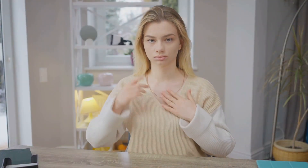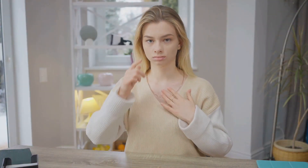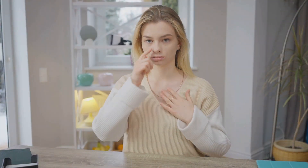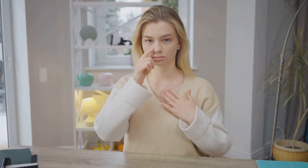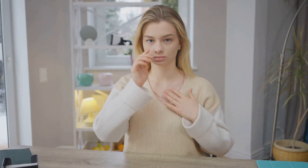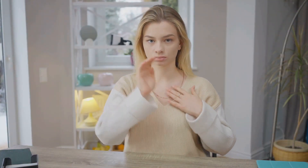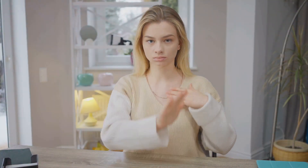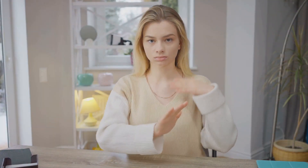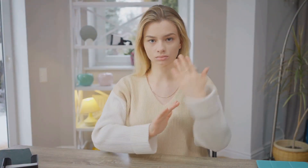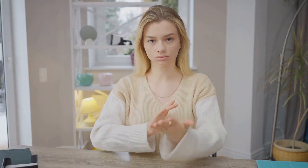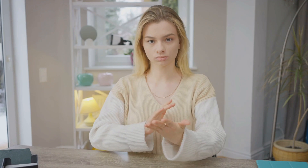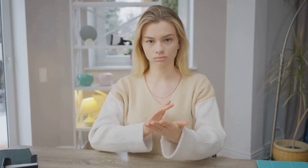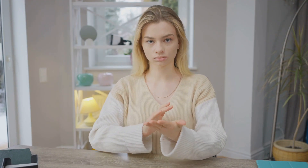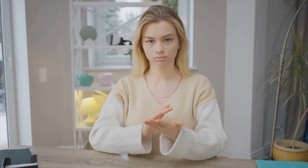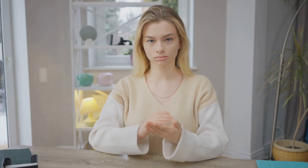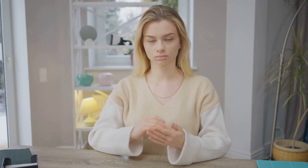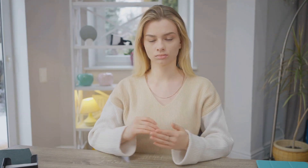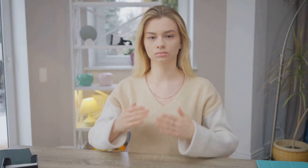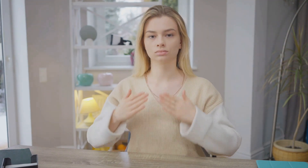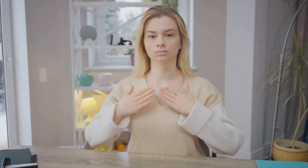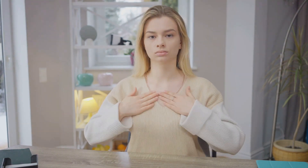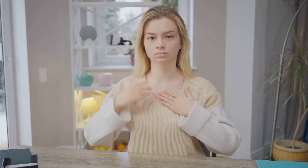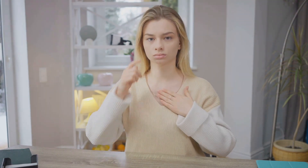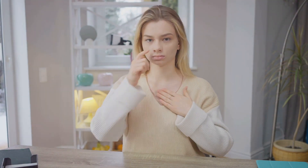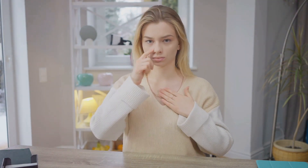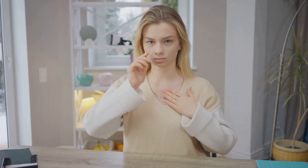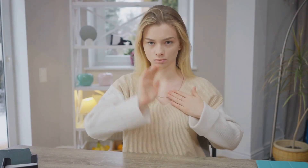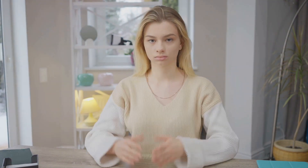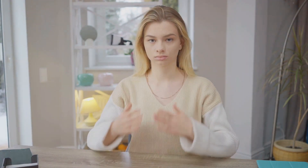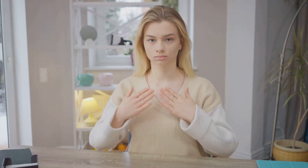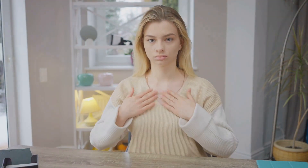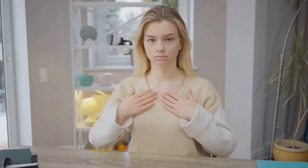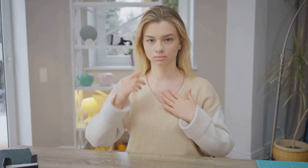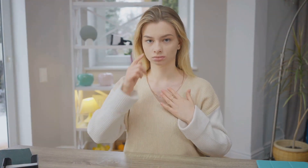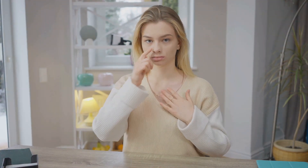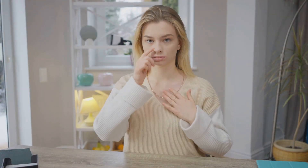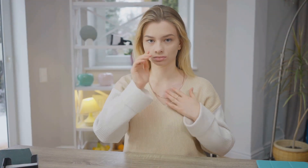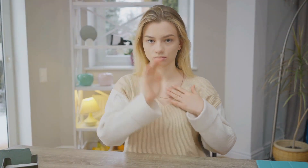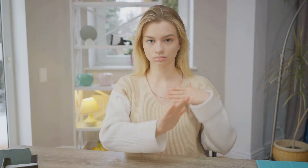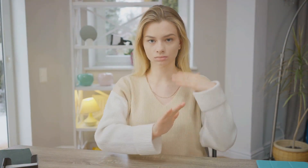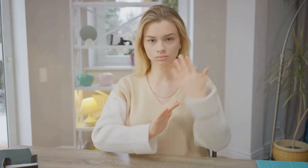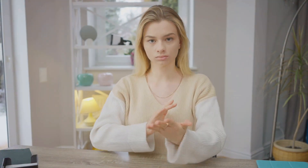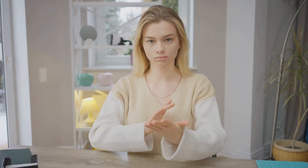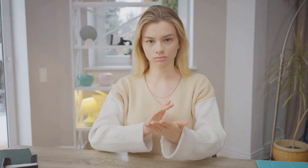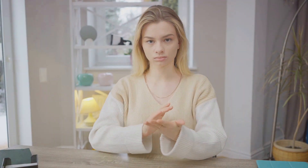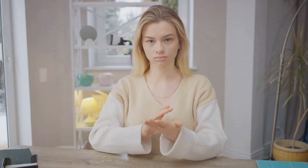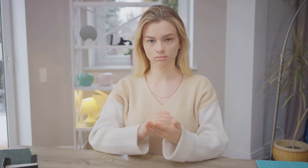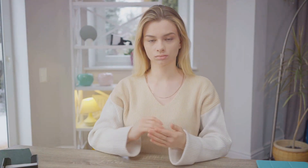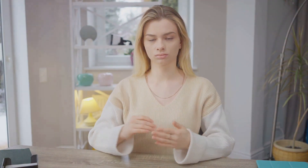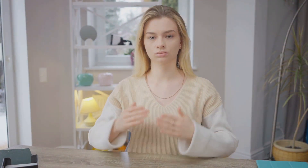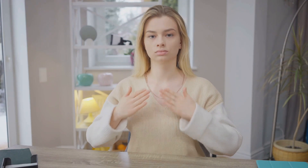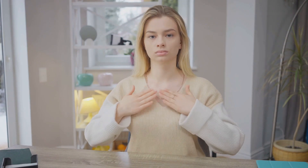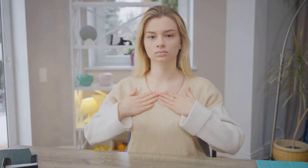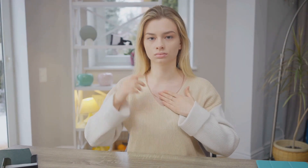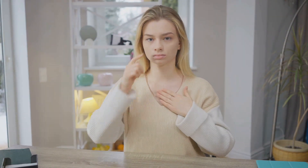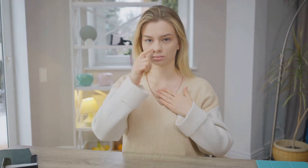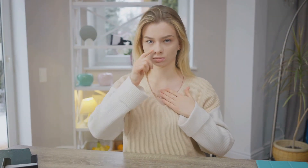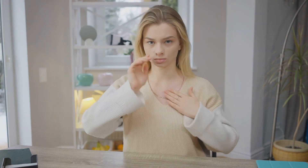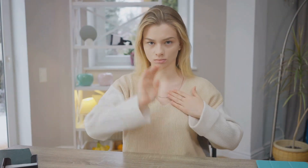ethics, they are truly committed professionals. Their unique job of simultaneous interpretation, their requirement for